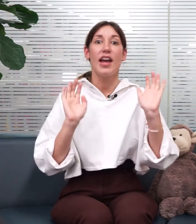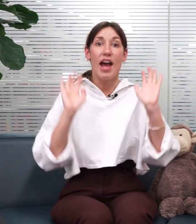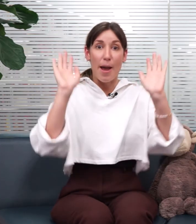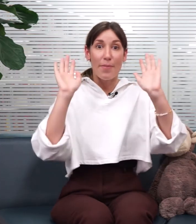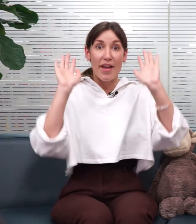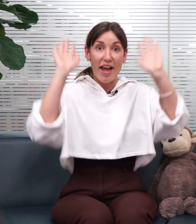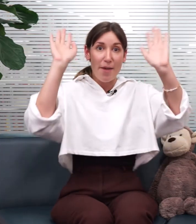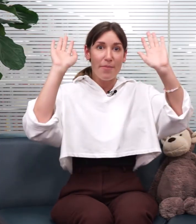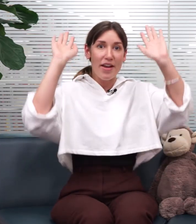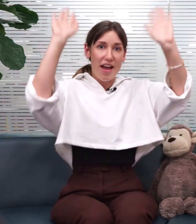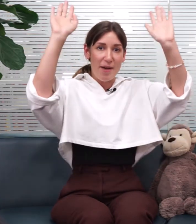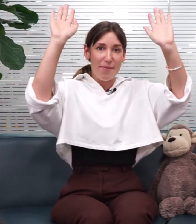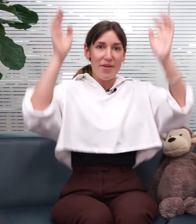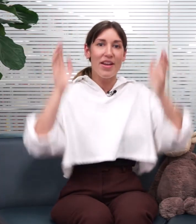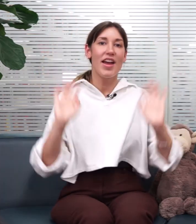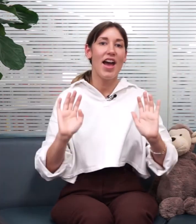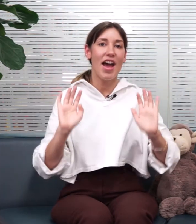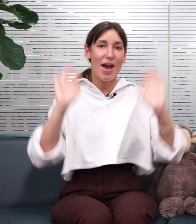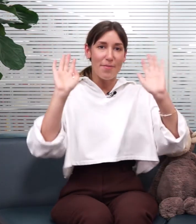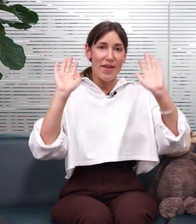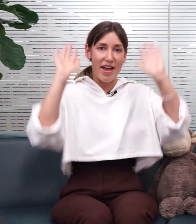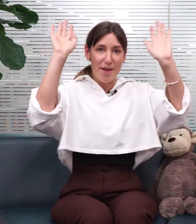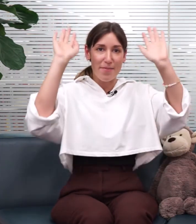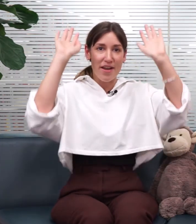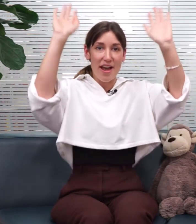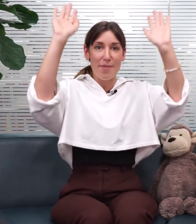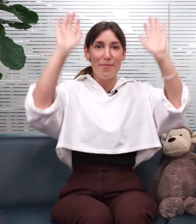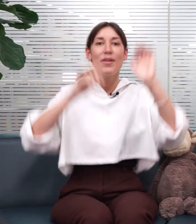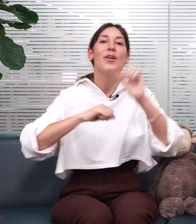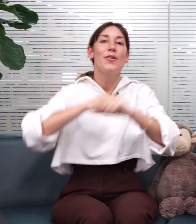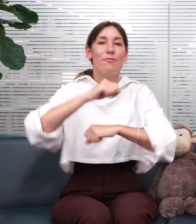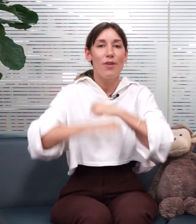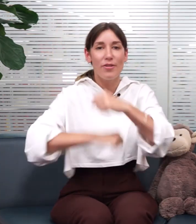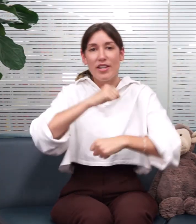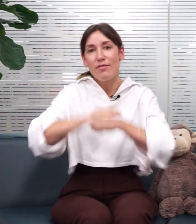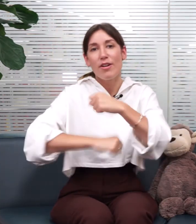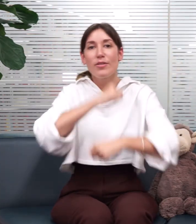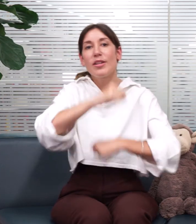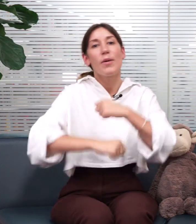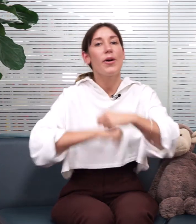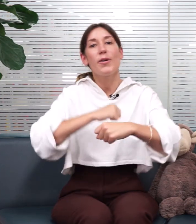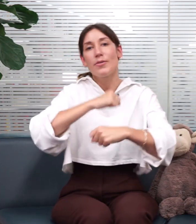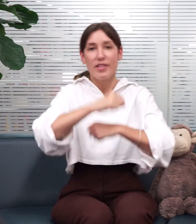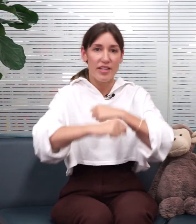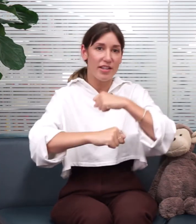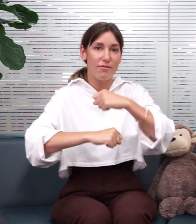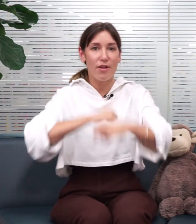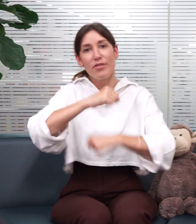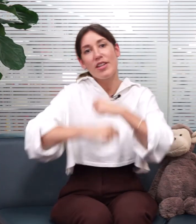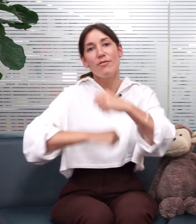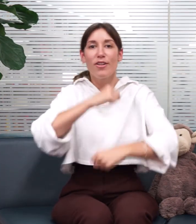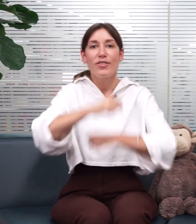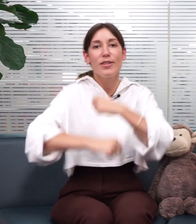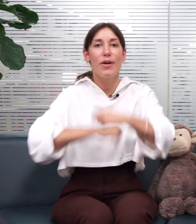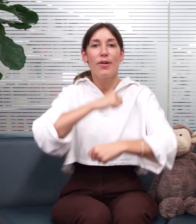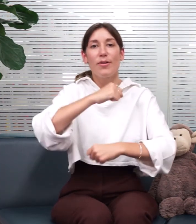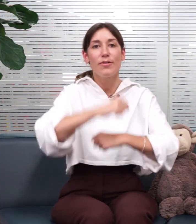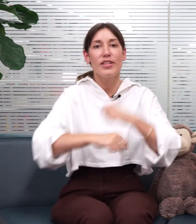Up, up, up, up, up, up. Roly-roly-poly, roly-roly-poly.